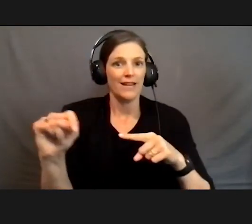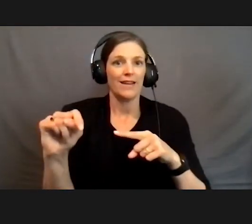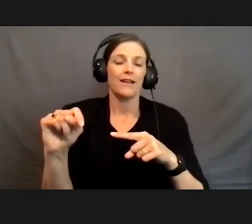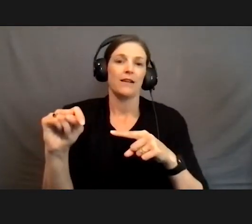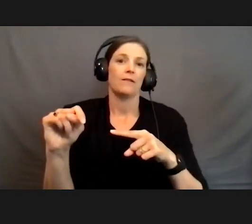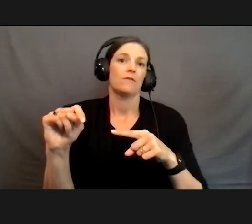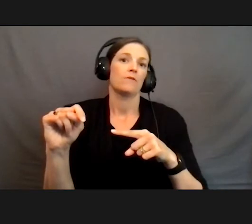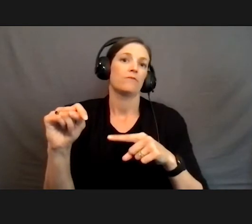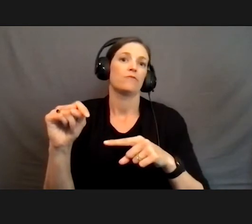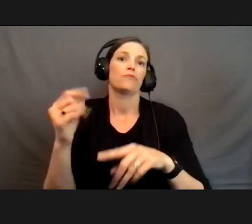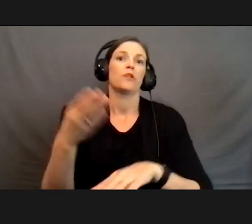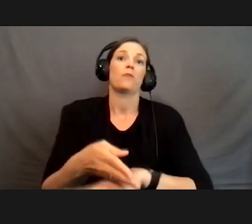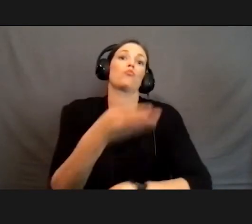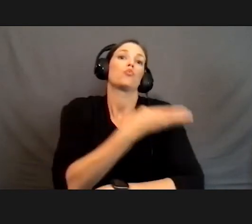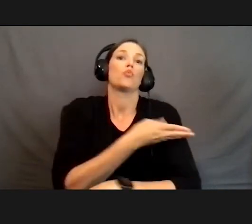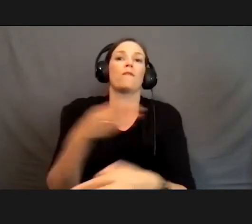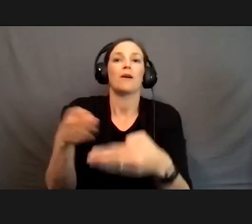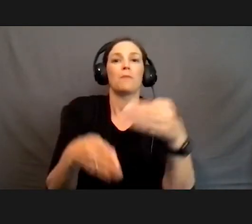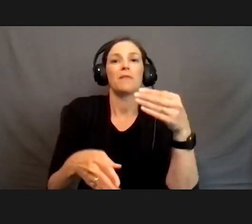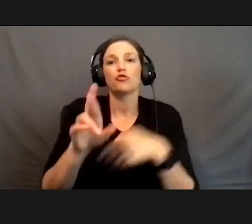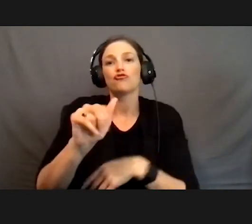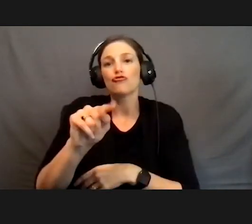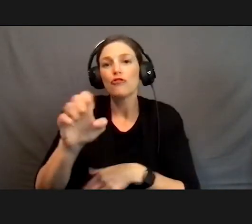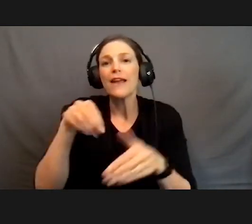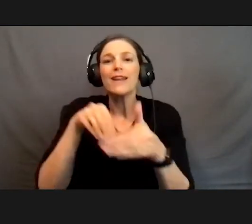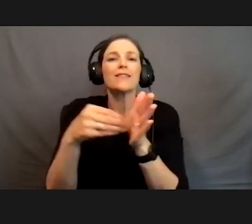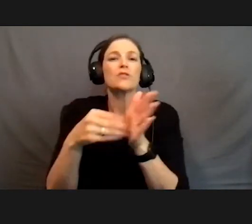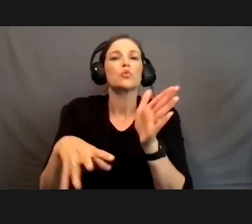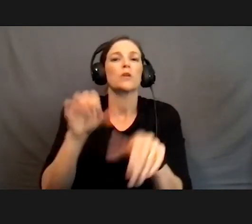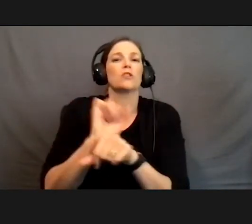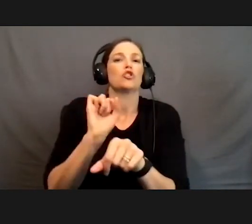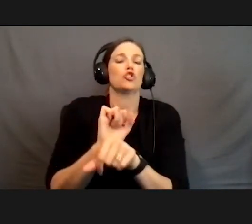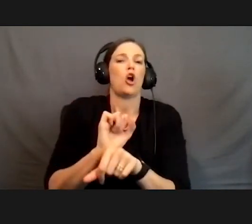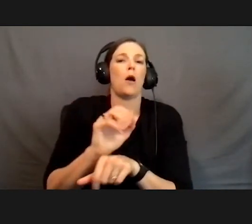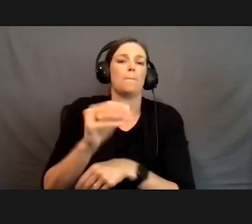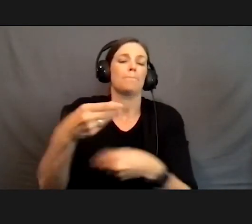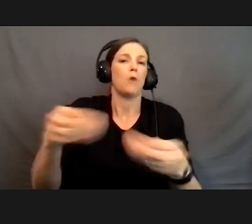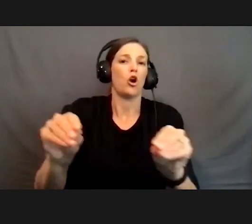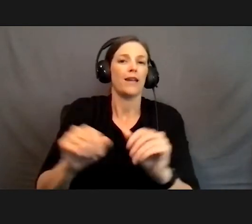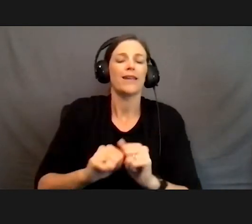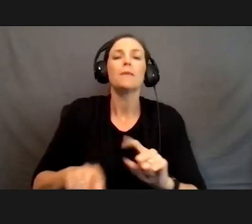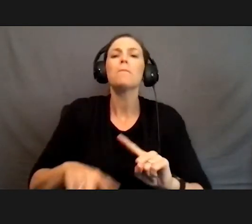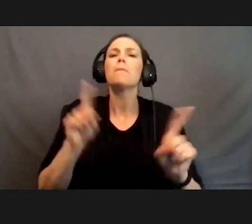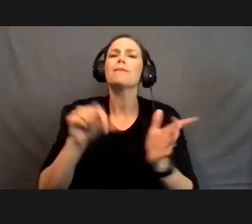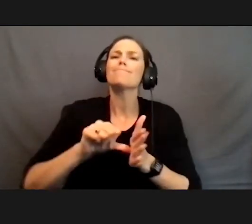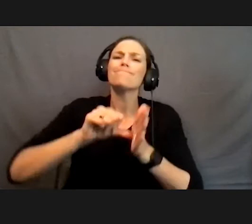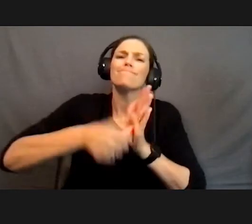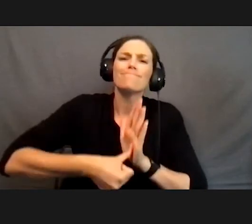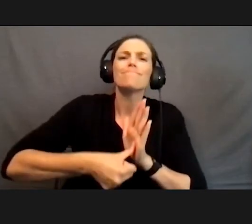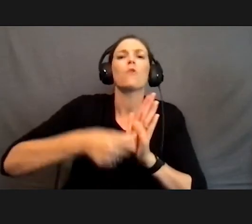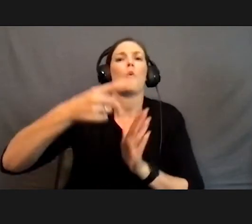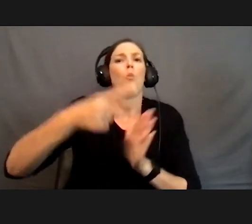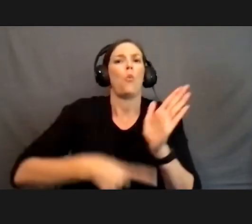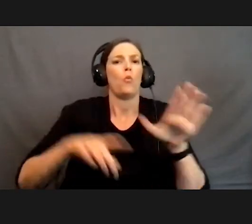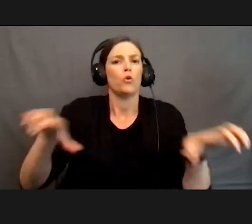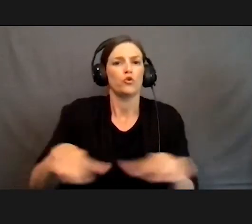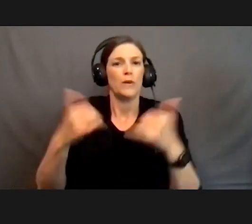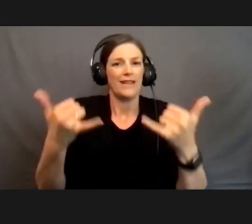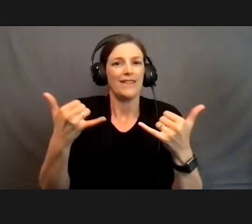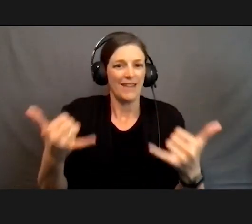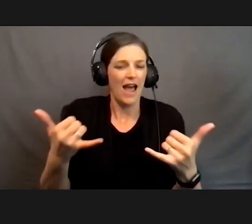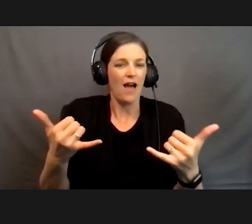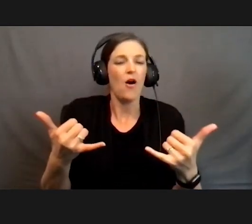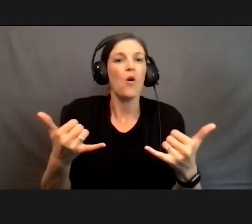completion rate and student job market. But what it does is, is it reinforces what we're doing now. That's well,